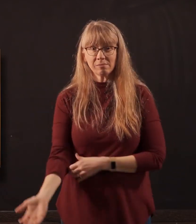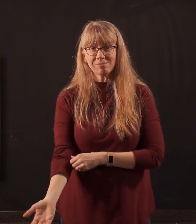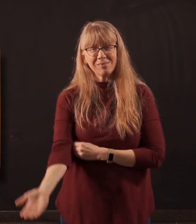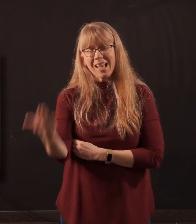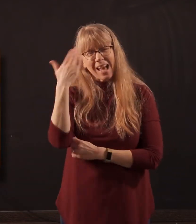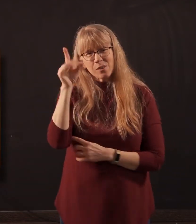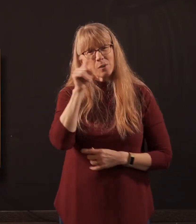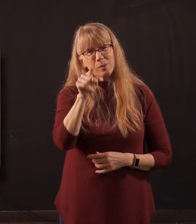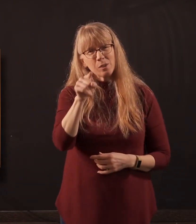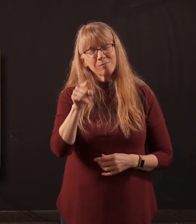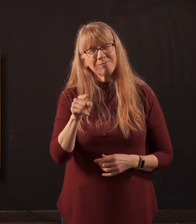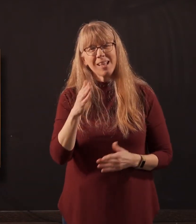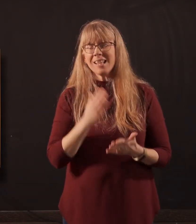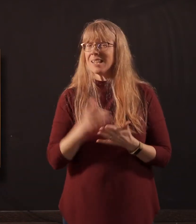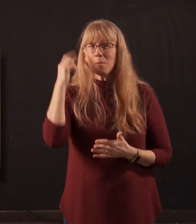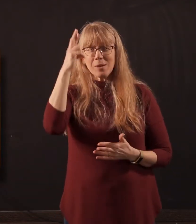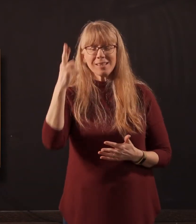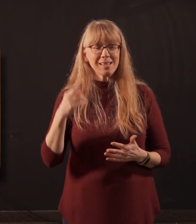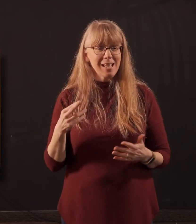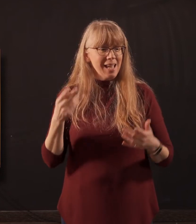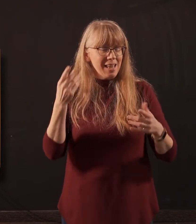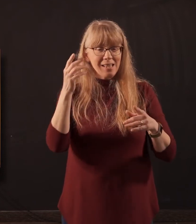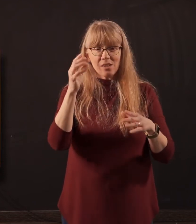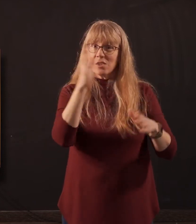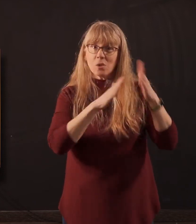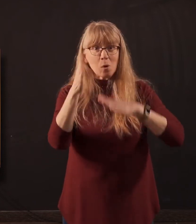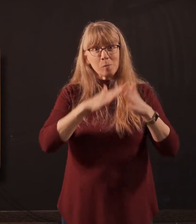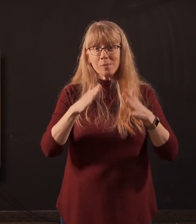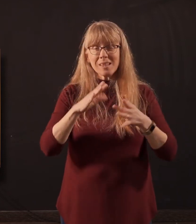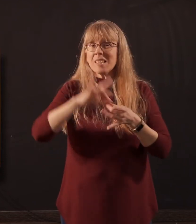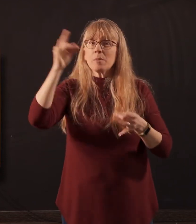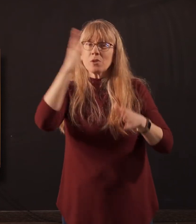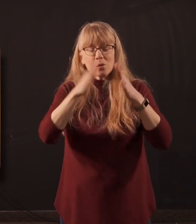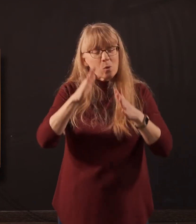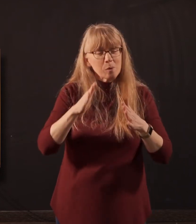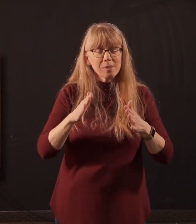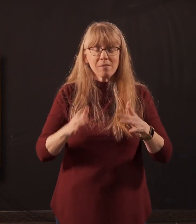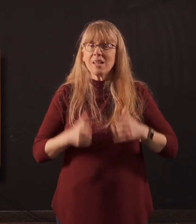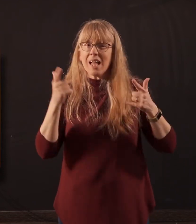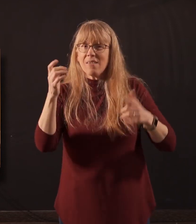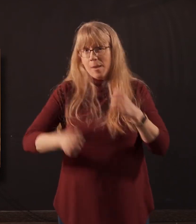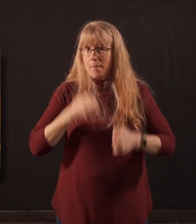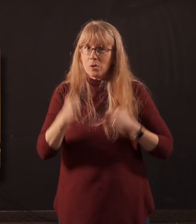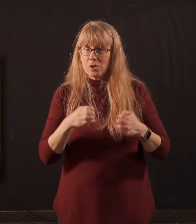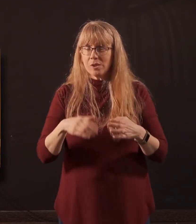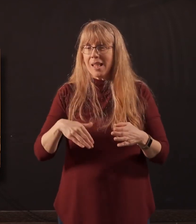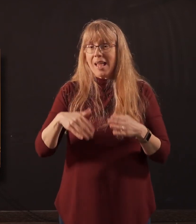you, but for some reason, when it comes to the storms of our lives, the spiritual storms, the emotional storms, we like to stay outside in the